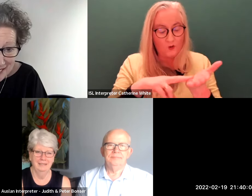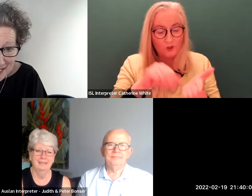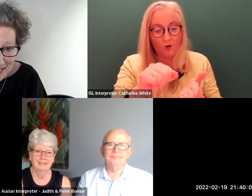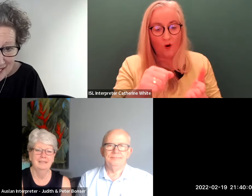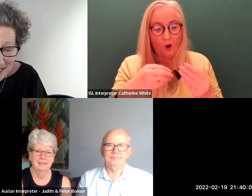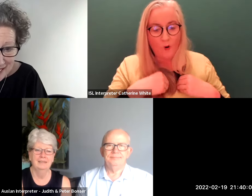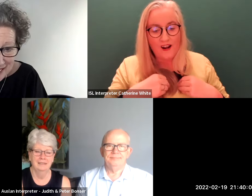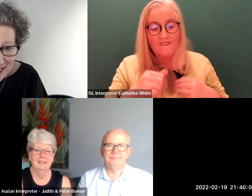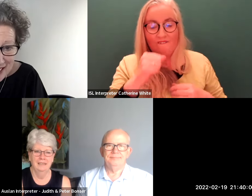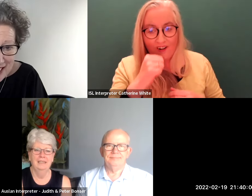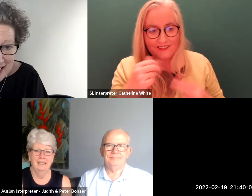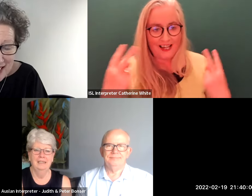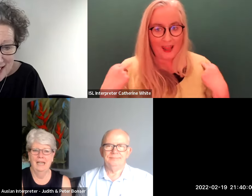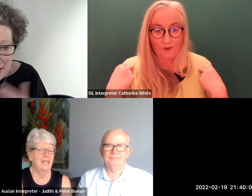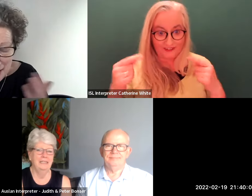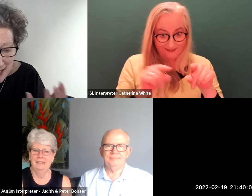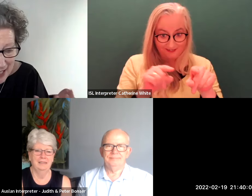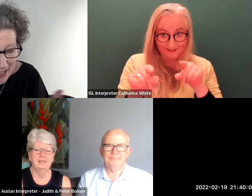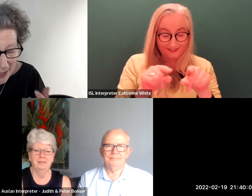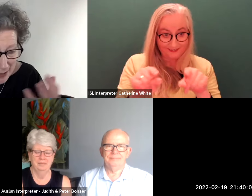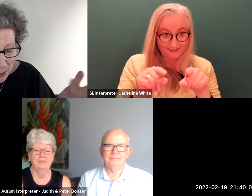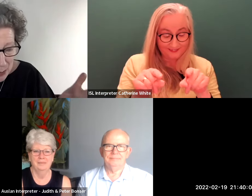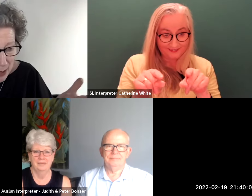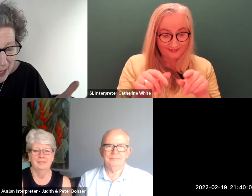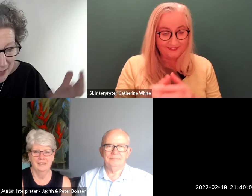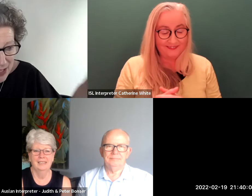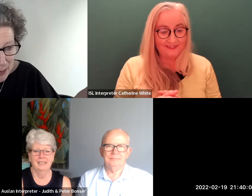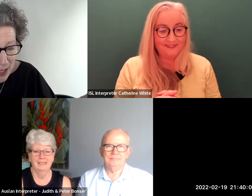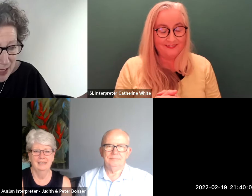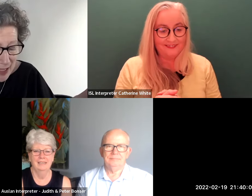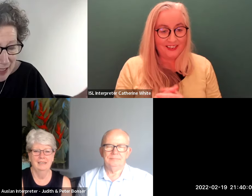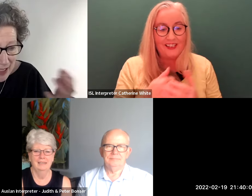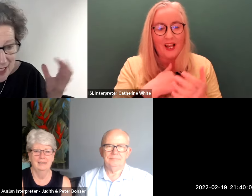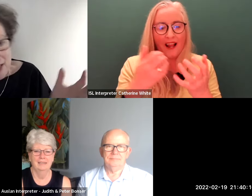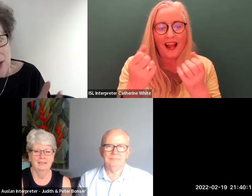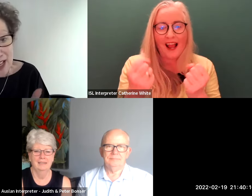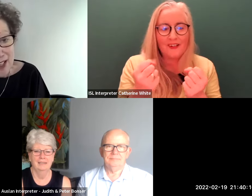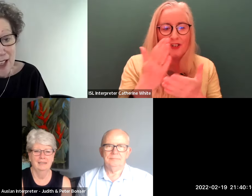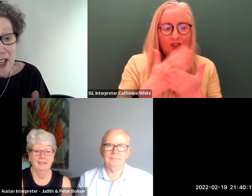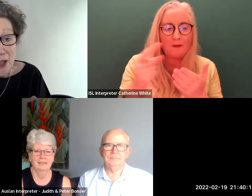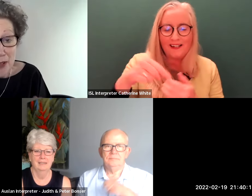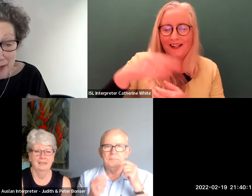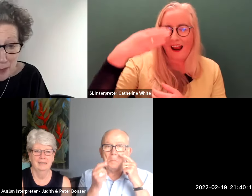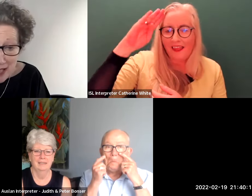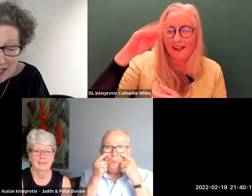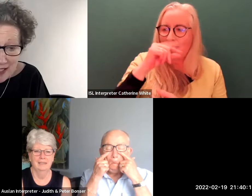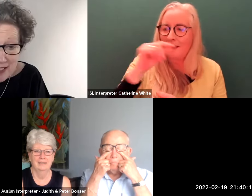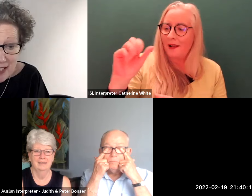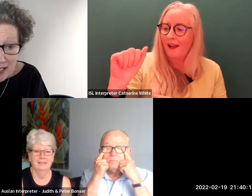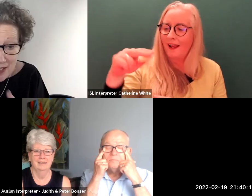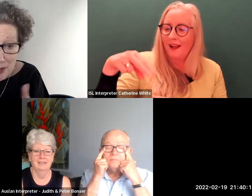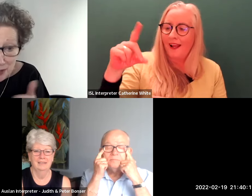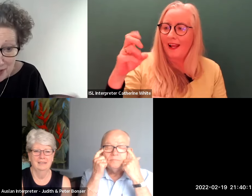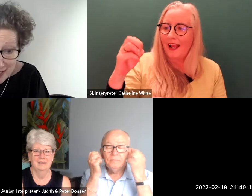it it's and it's we we had somebody in ireland andrew geary who gave an amazing